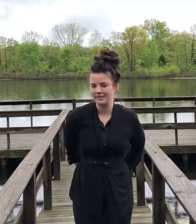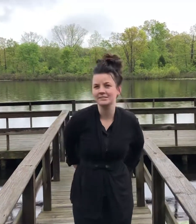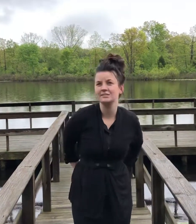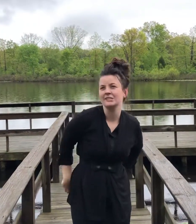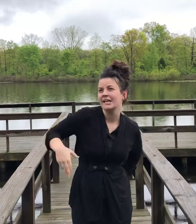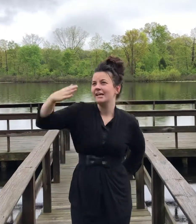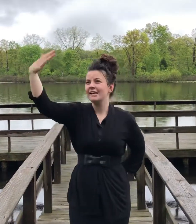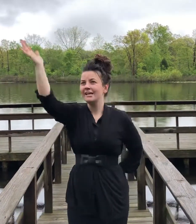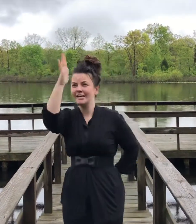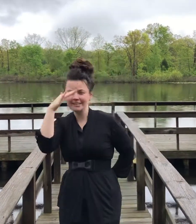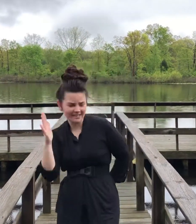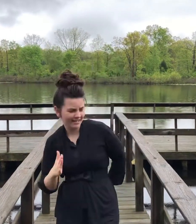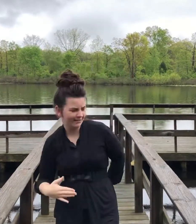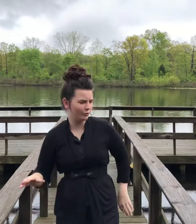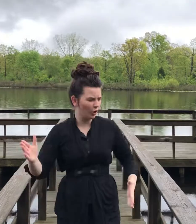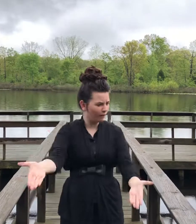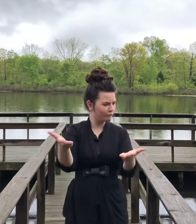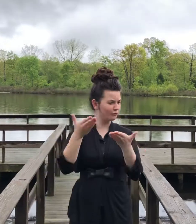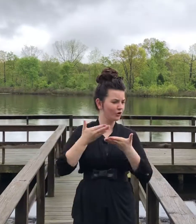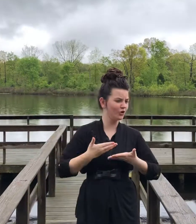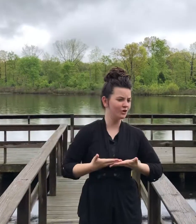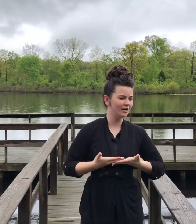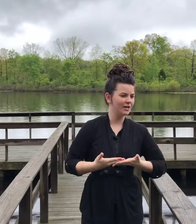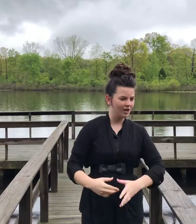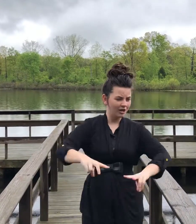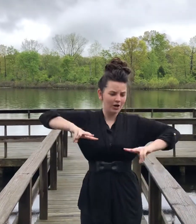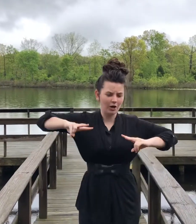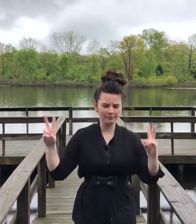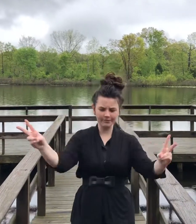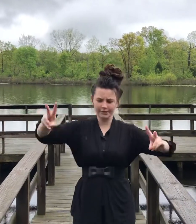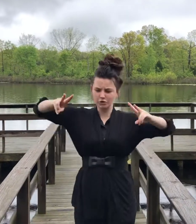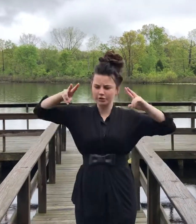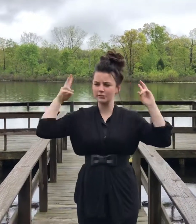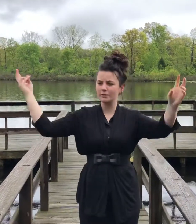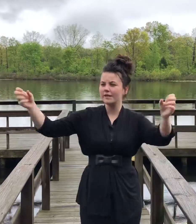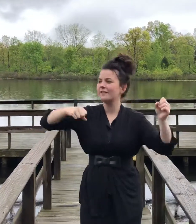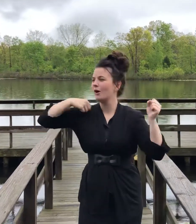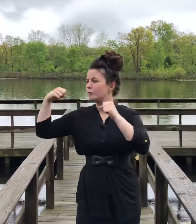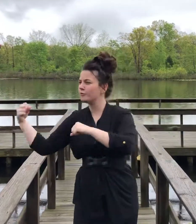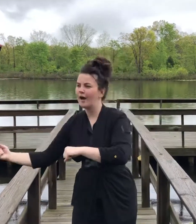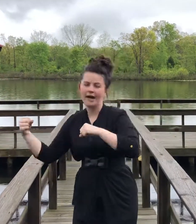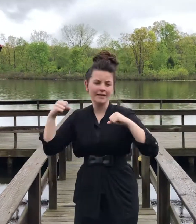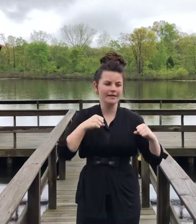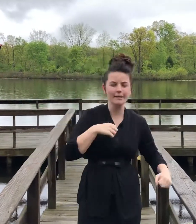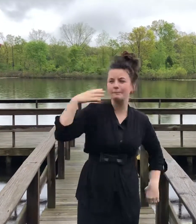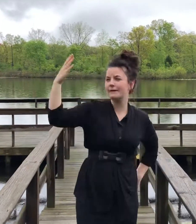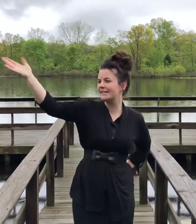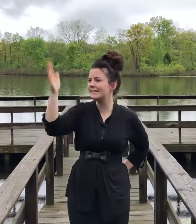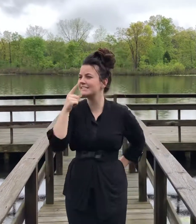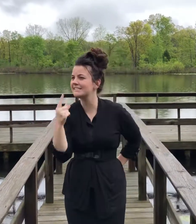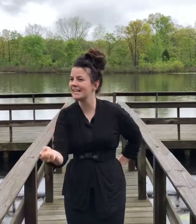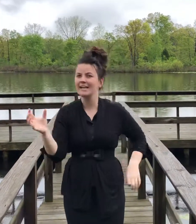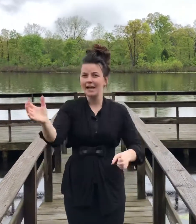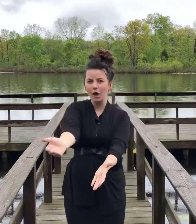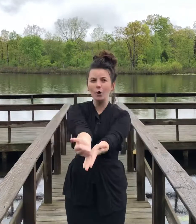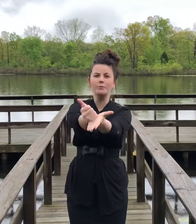He never offered I'm bitches with a body But he said It would